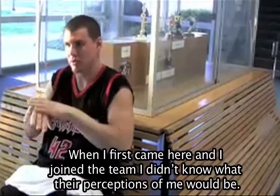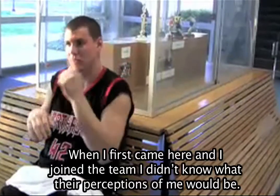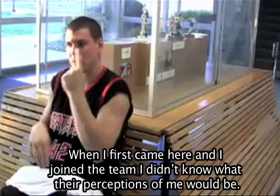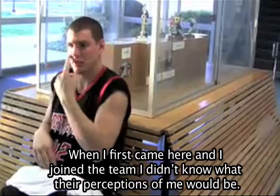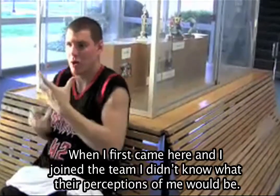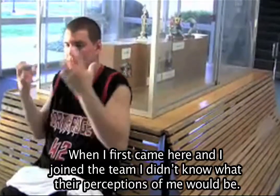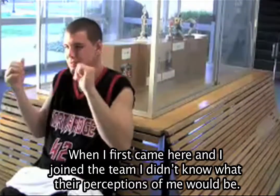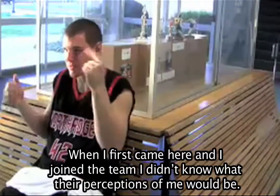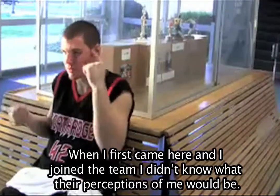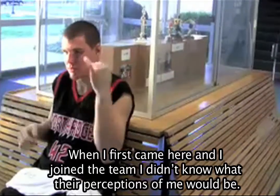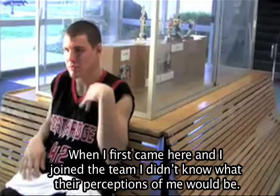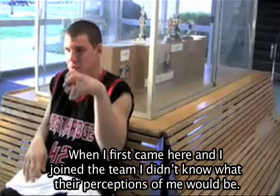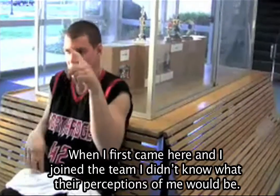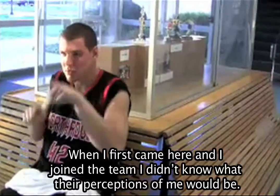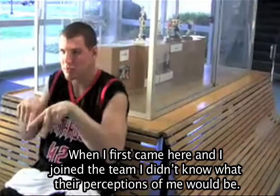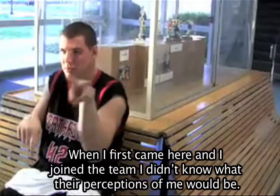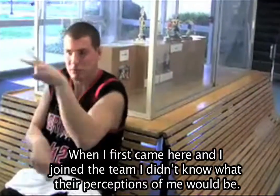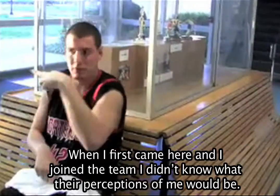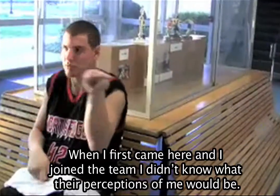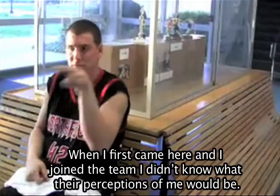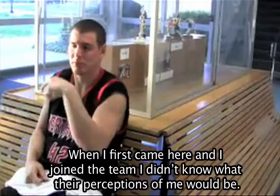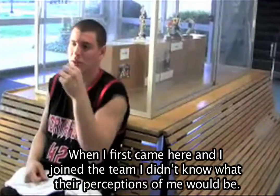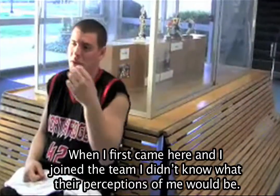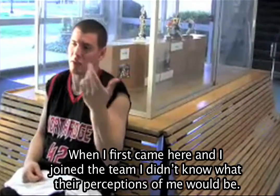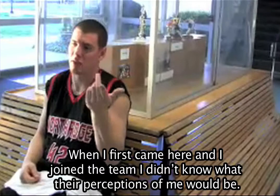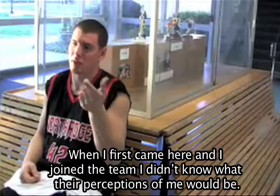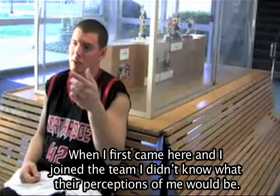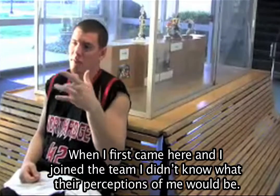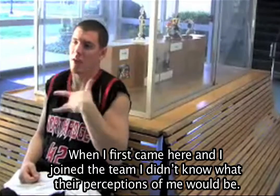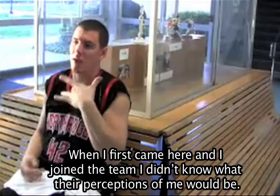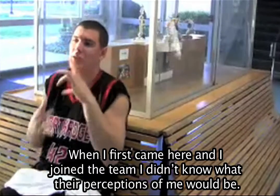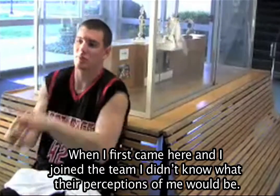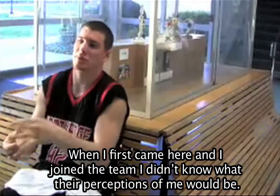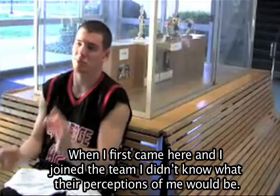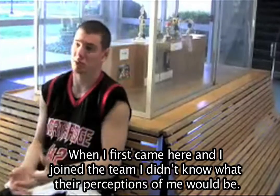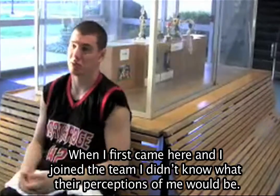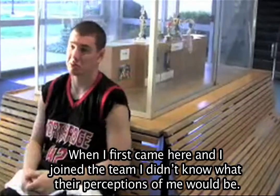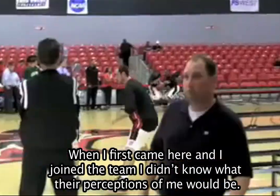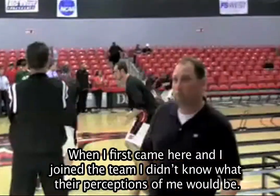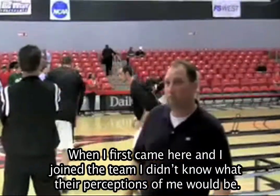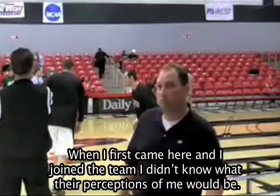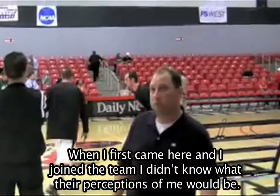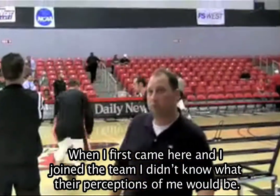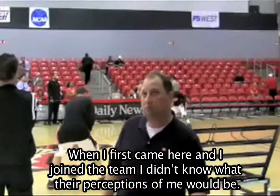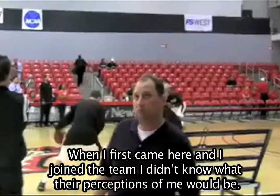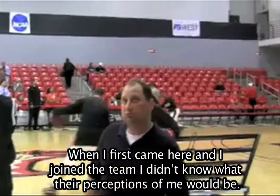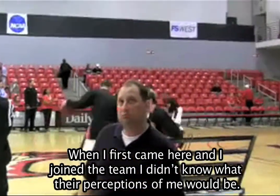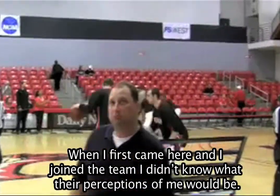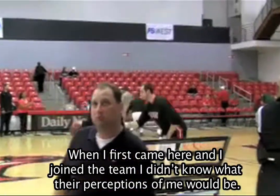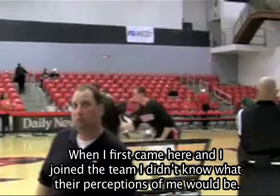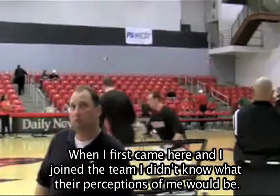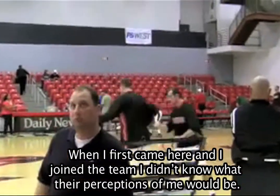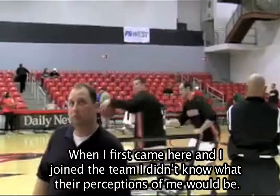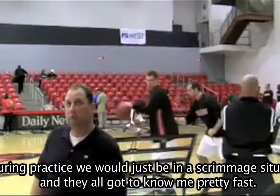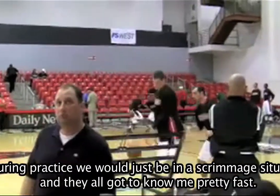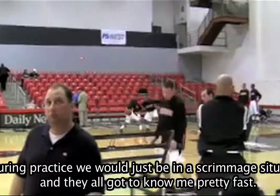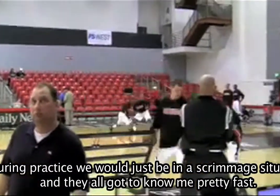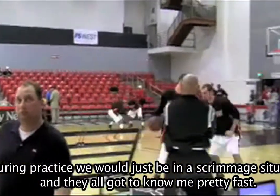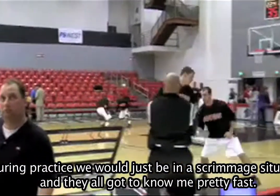When I first came here and joined the team, I didn't know what their perceptions of me would be, you know, during practice, we would